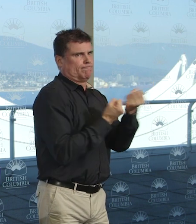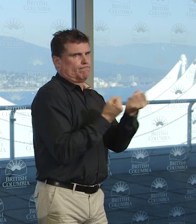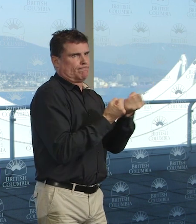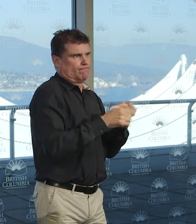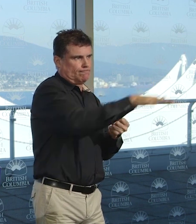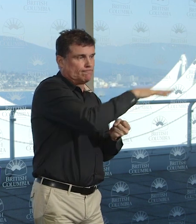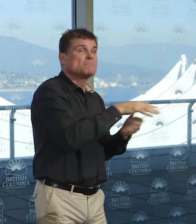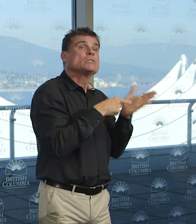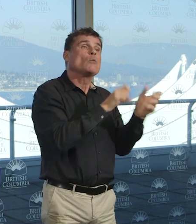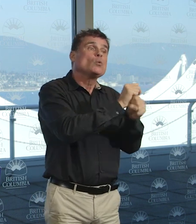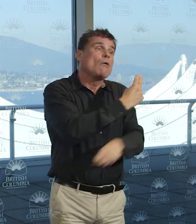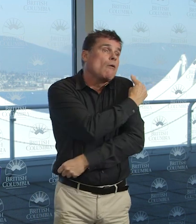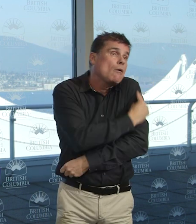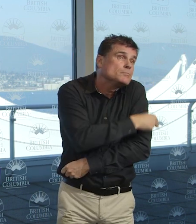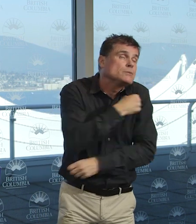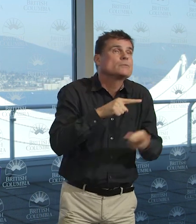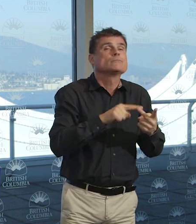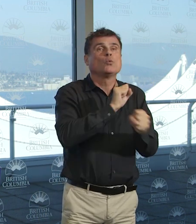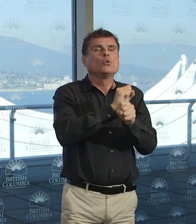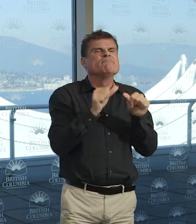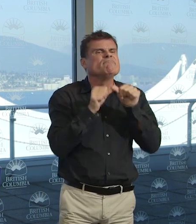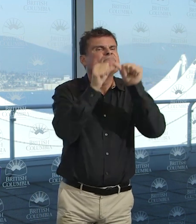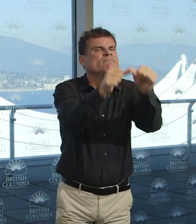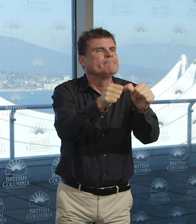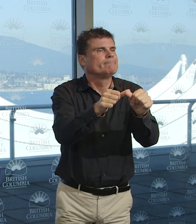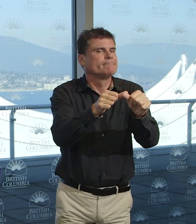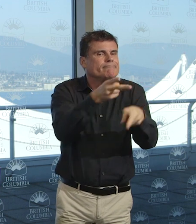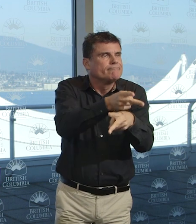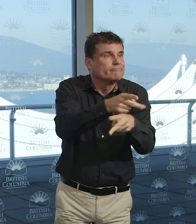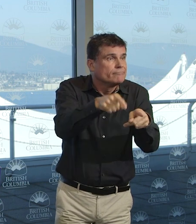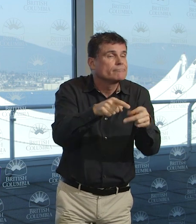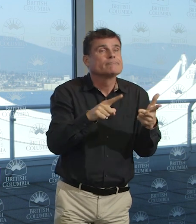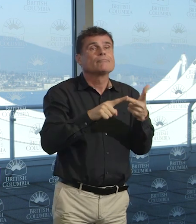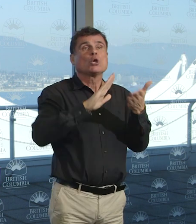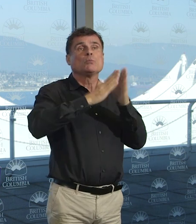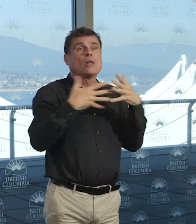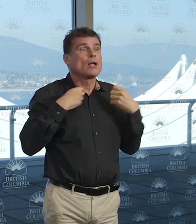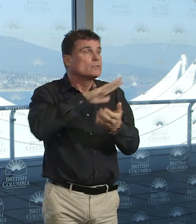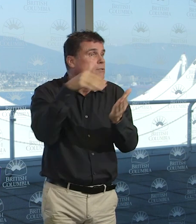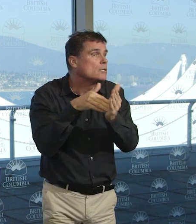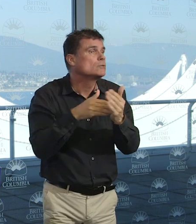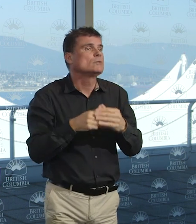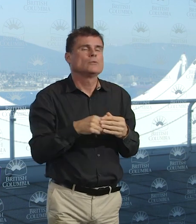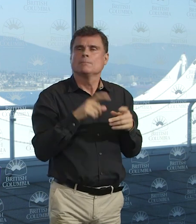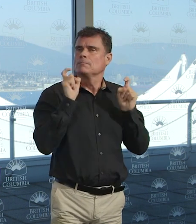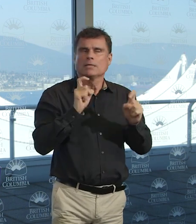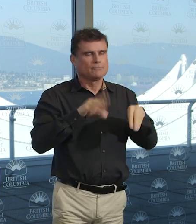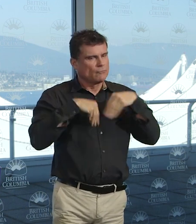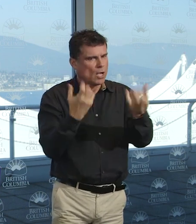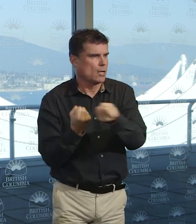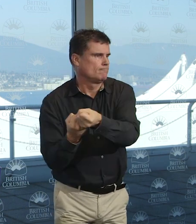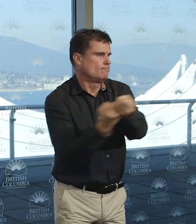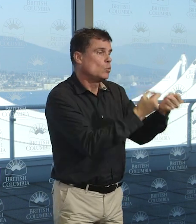give them confidence that they can do their jobs with the lowest possible risk of their health and well-being. Frontline staff are critical to beating this virus.